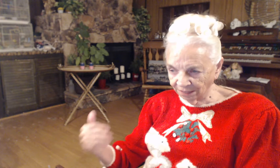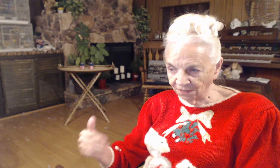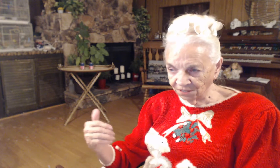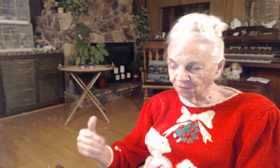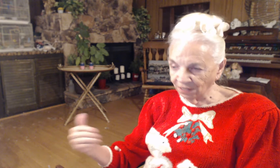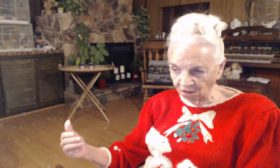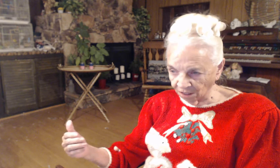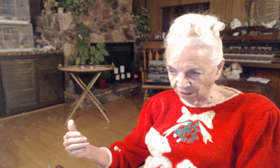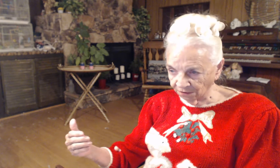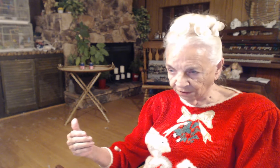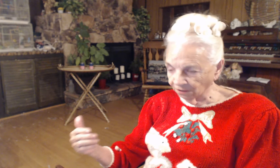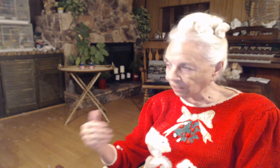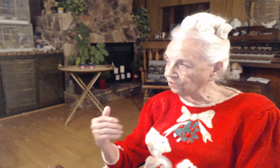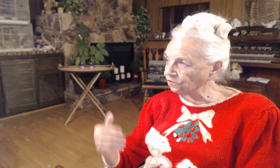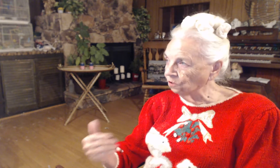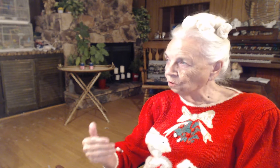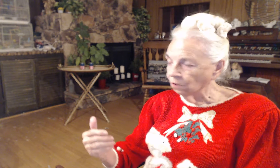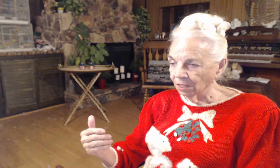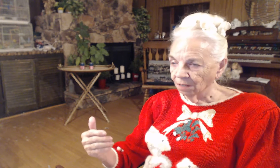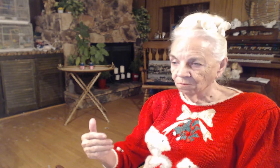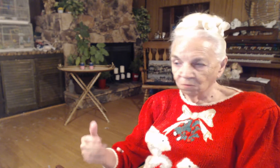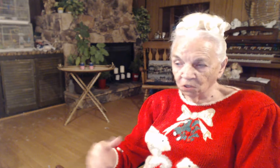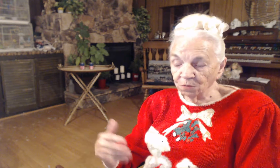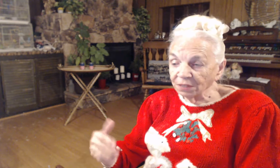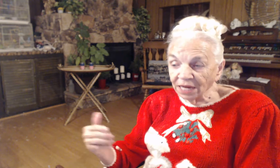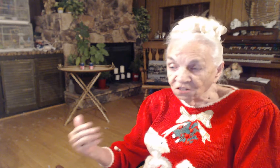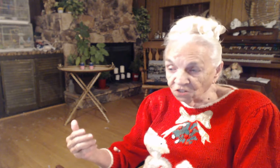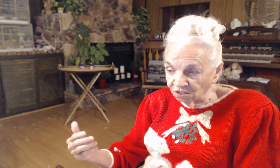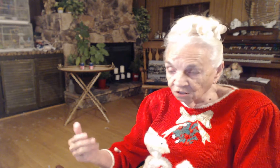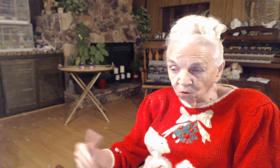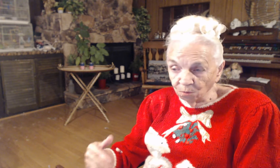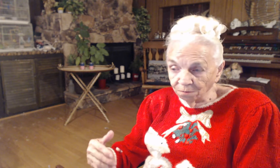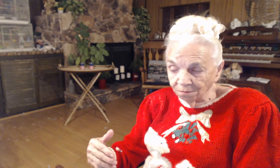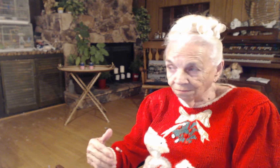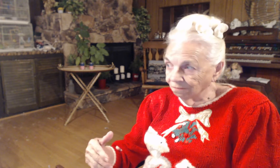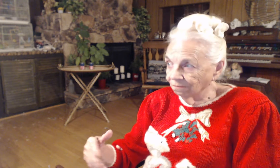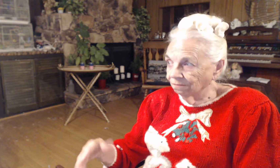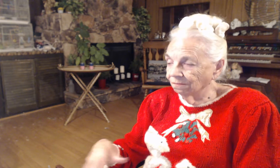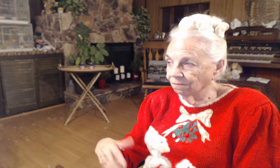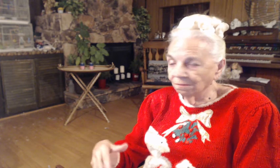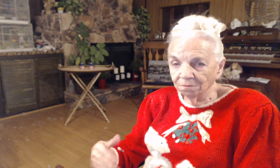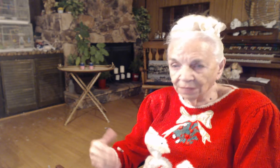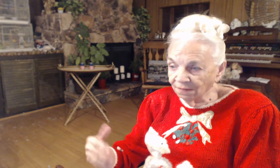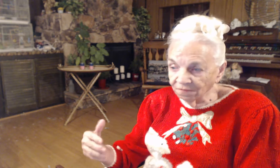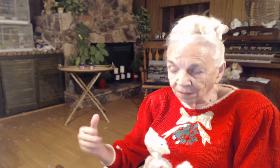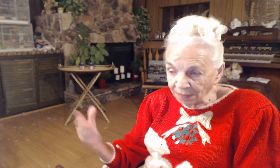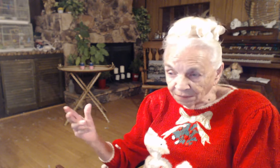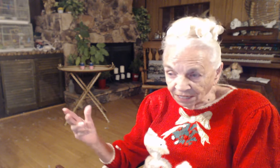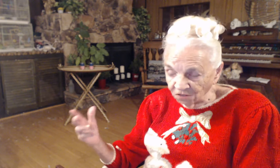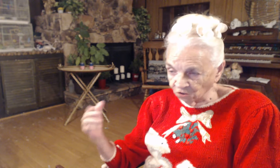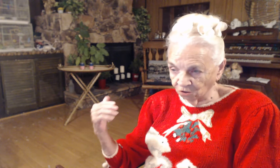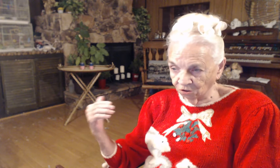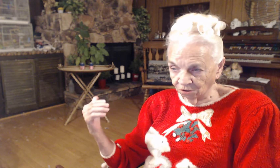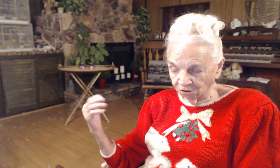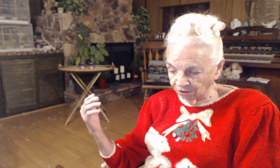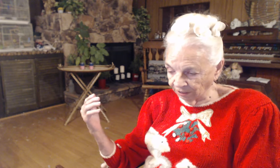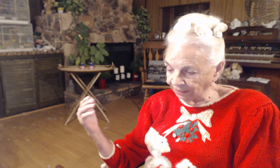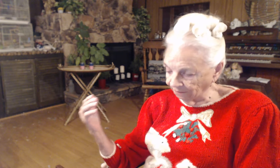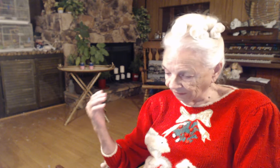That's how they are. There is no multiplication, no have a baby angel or any of that.